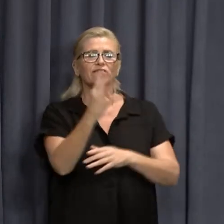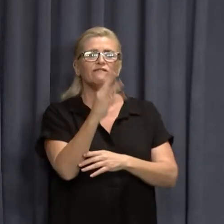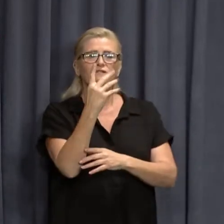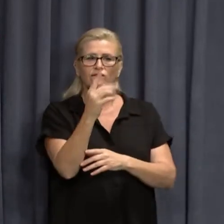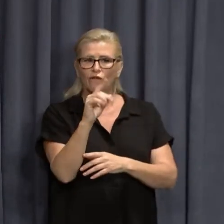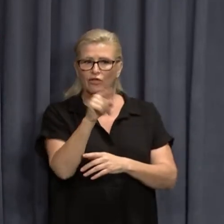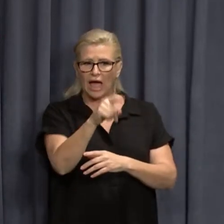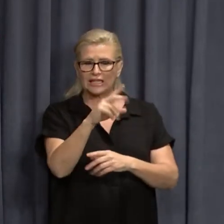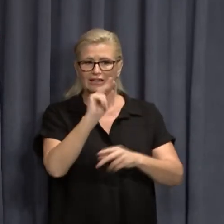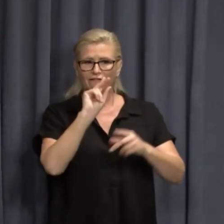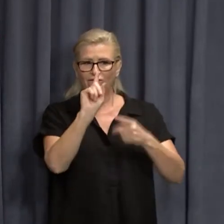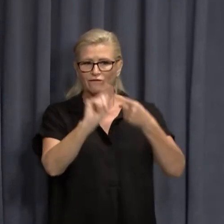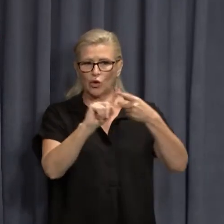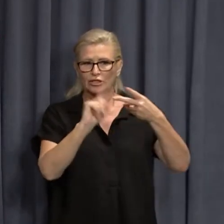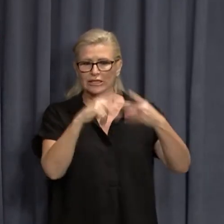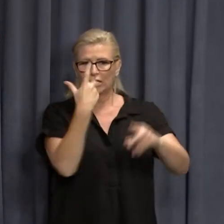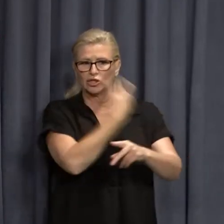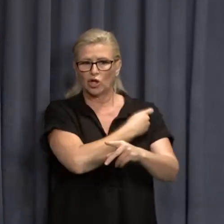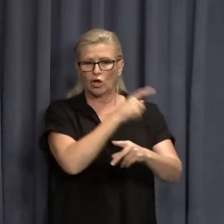60%?